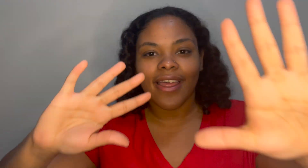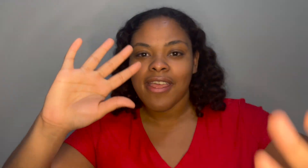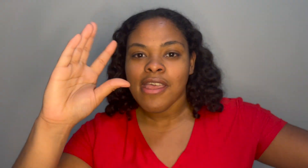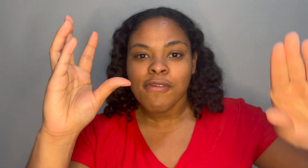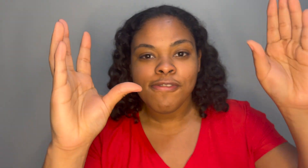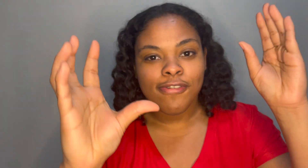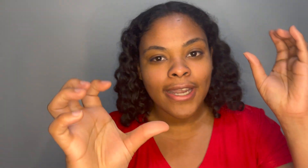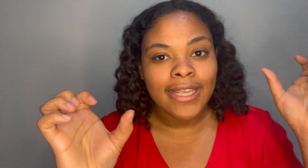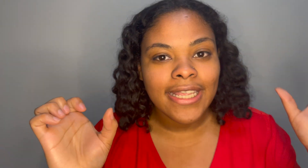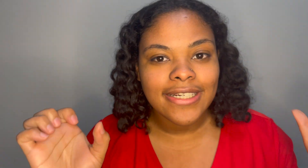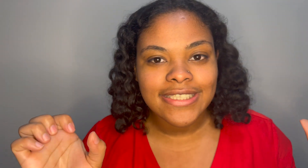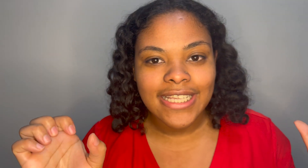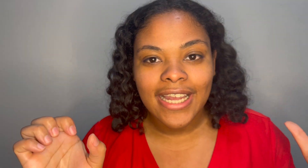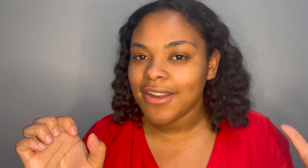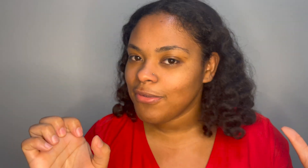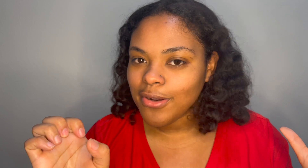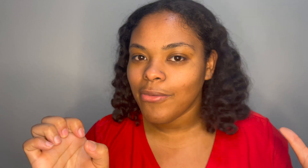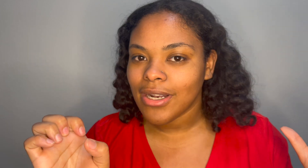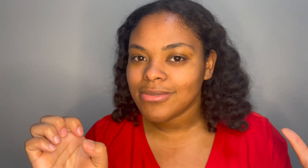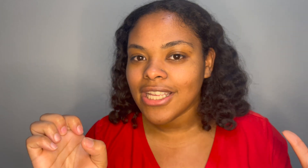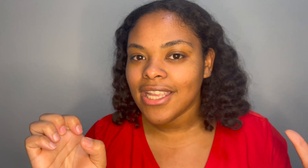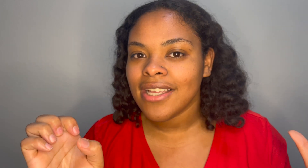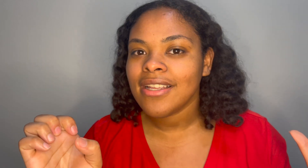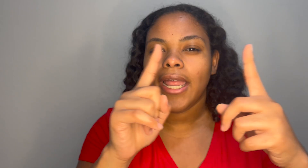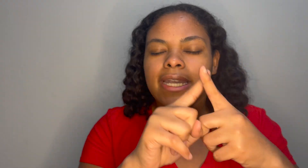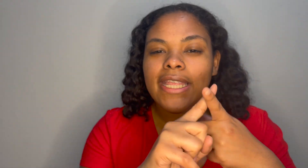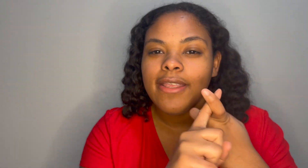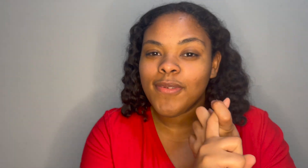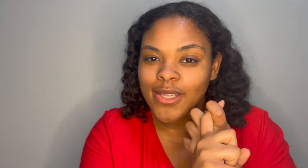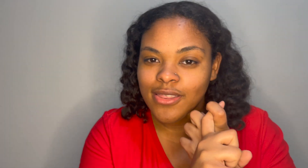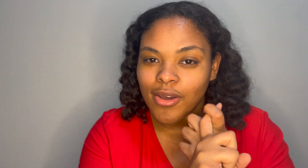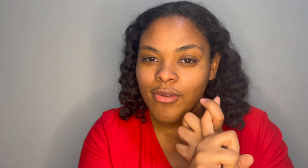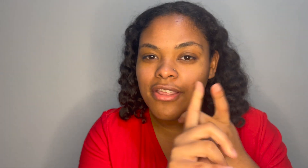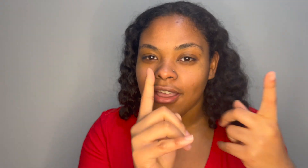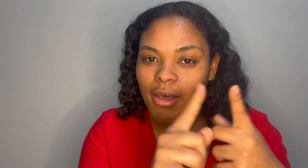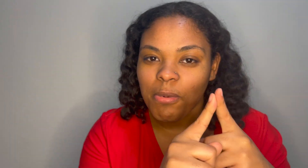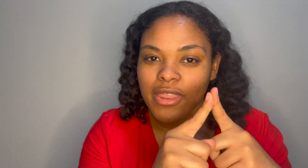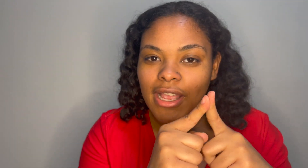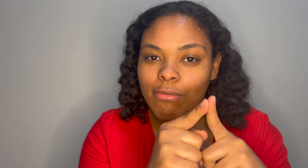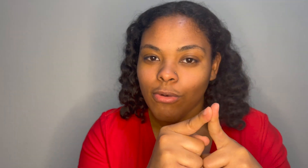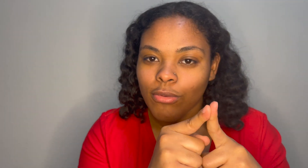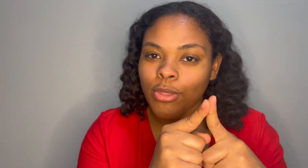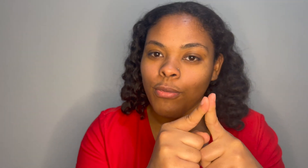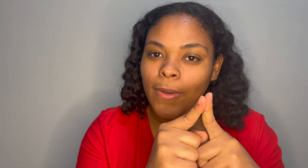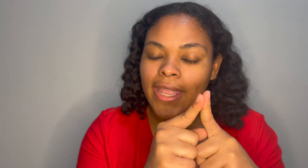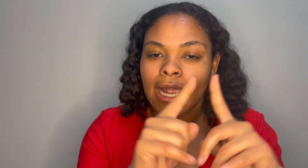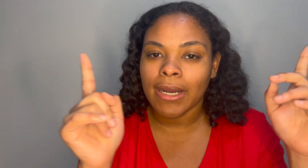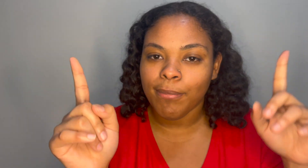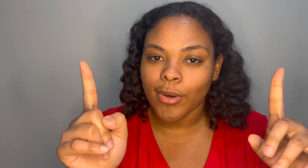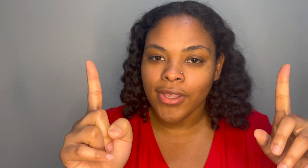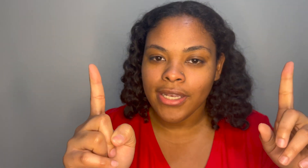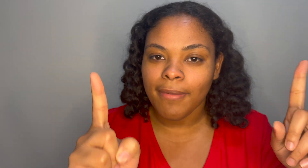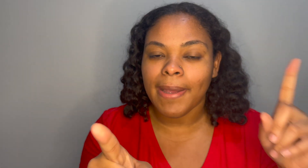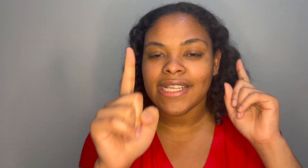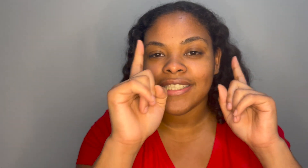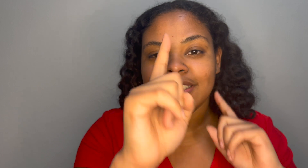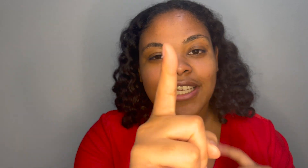friendlier side if you know what i'm saying and even though the couple that wrote the weight are broken up i still